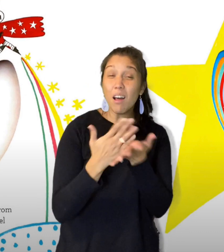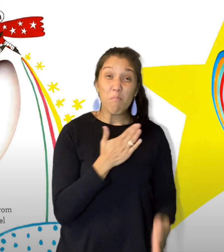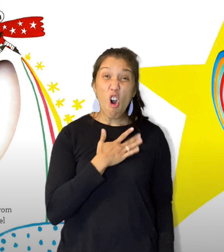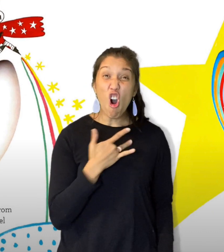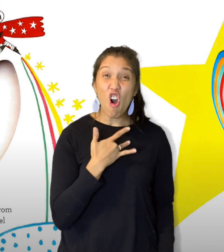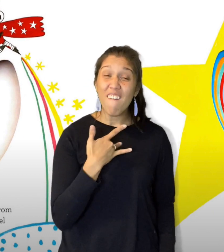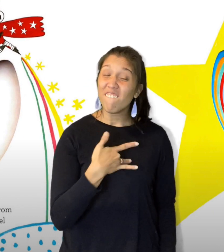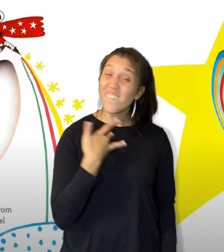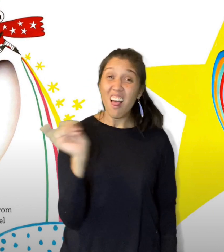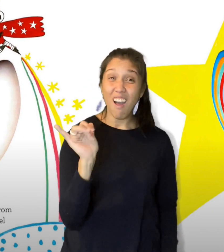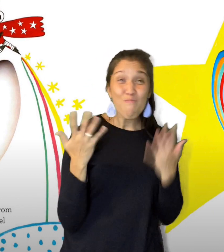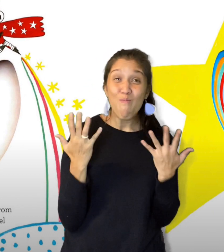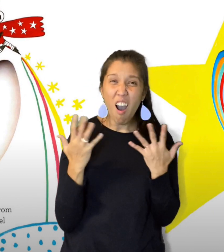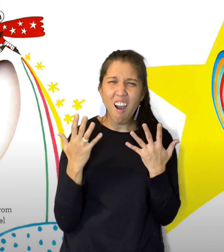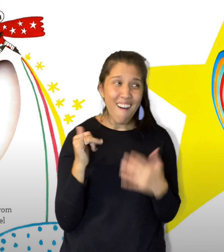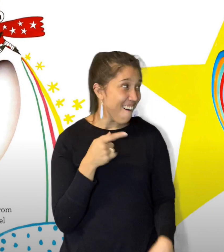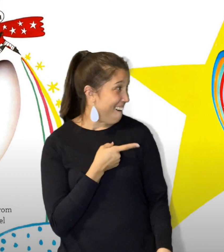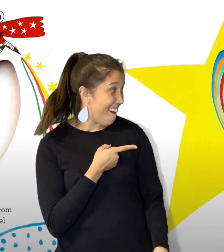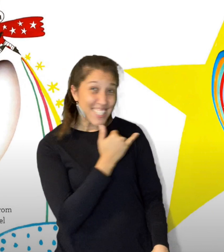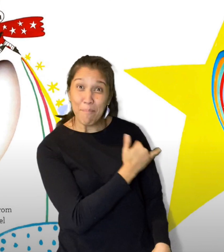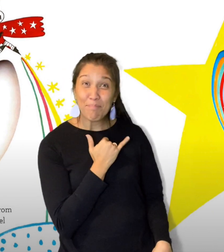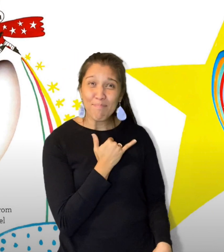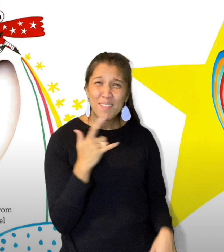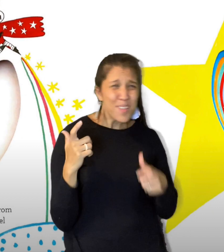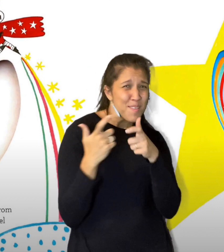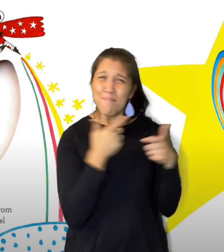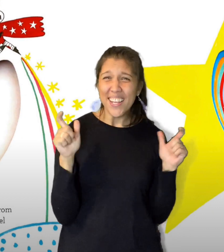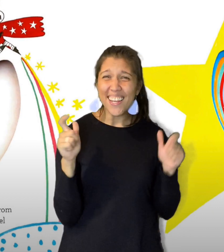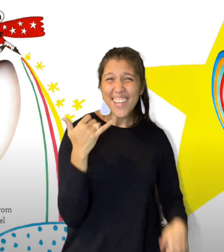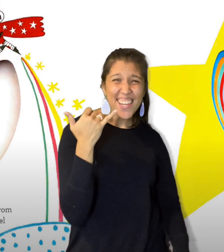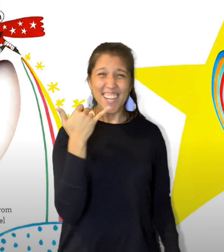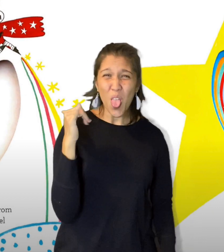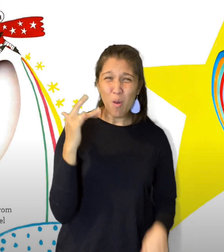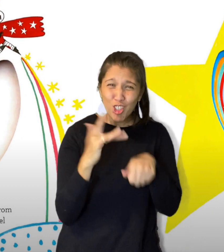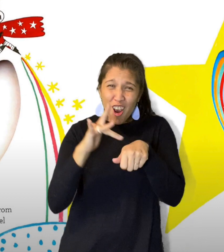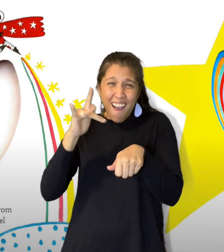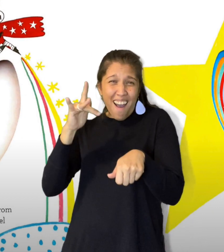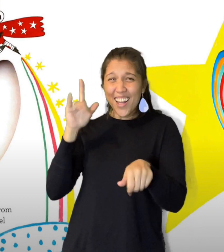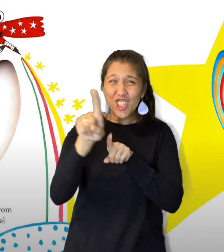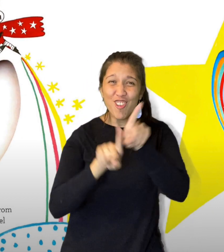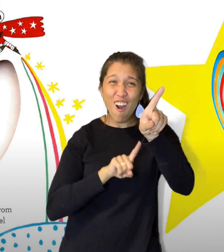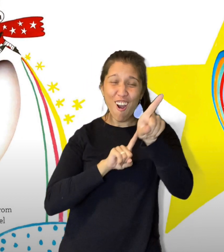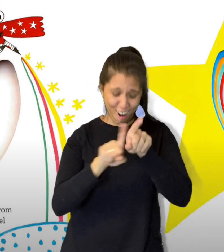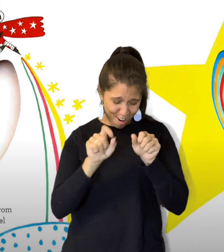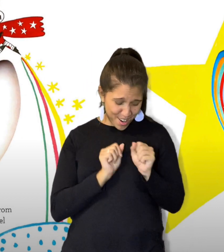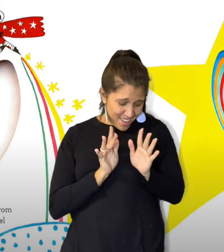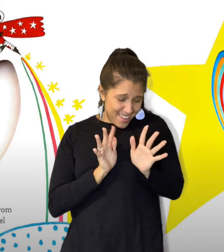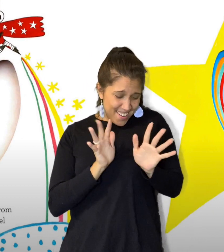Sometimes my heart feels like a big yellow star, shining and bright.